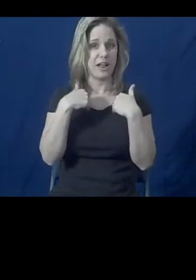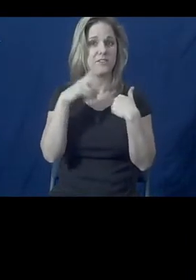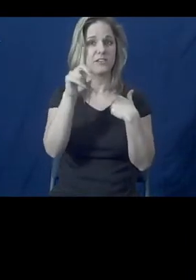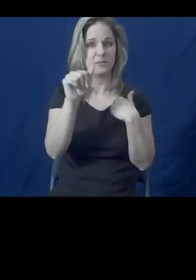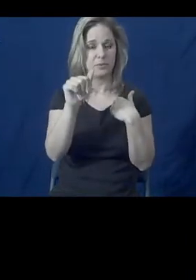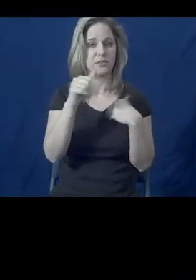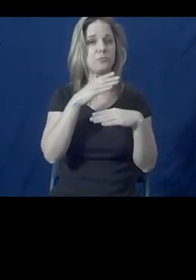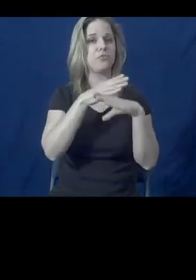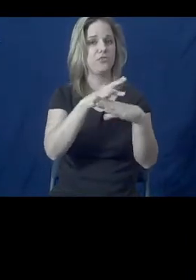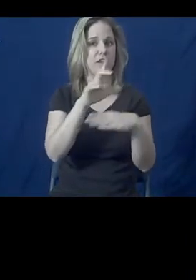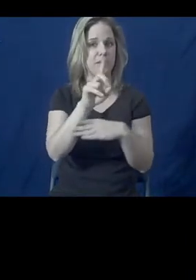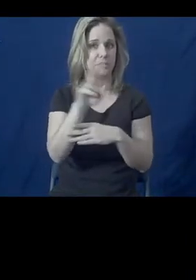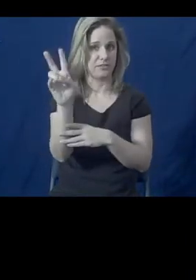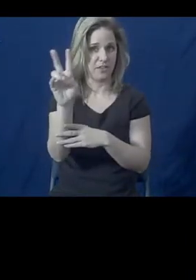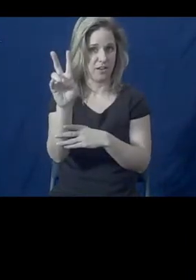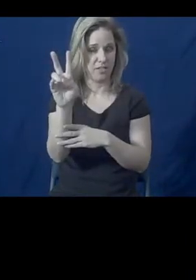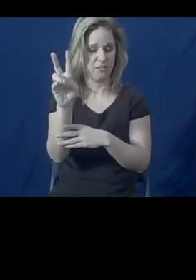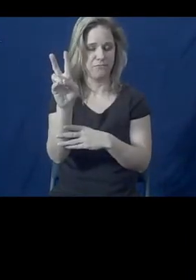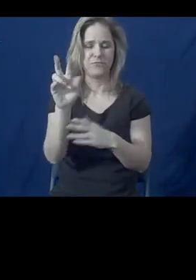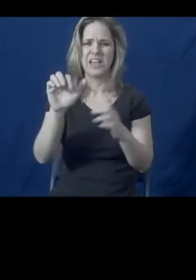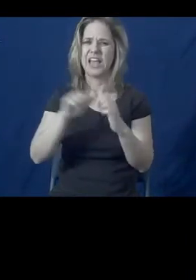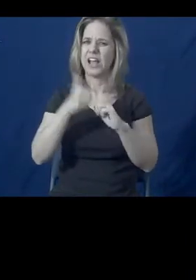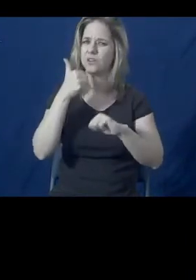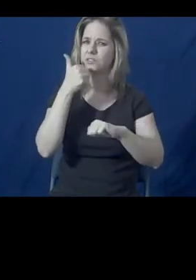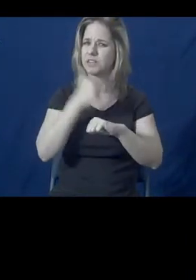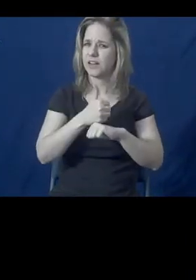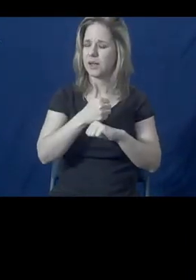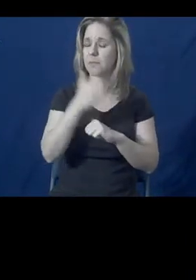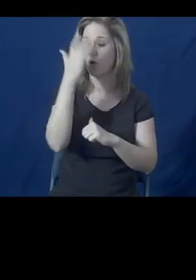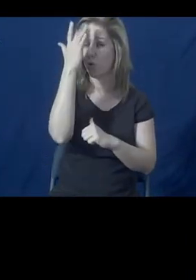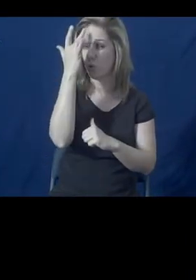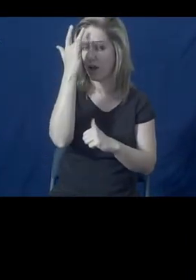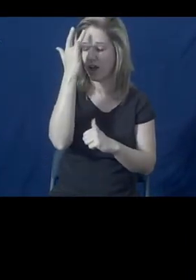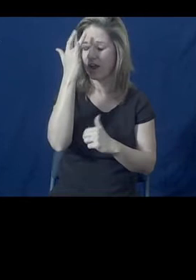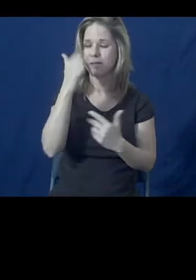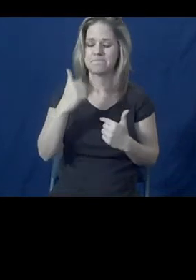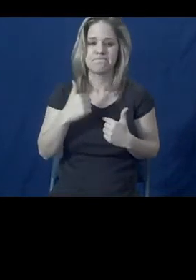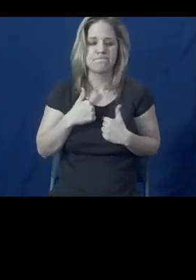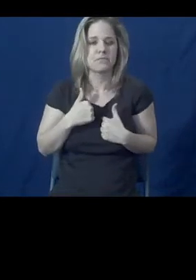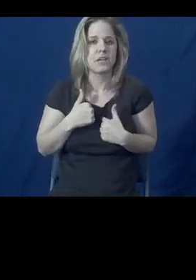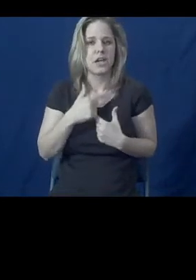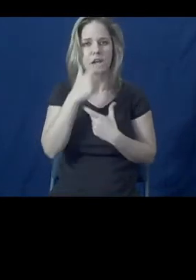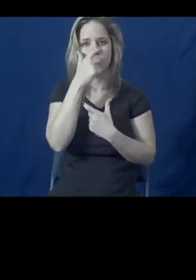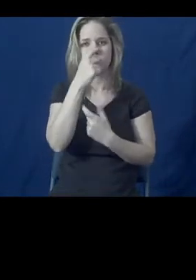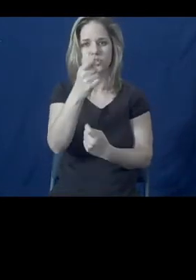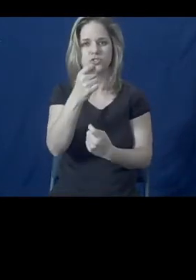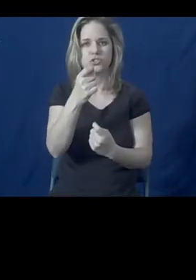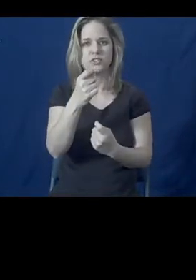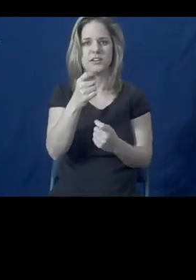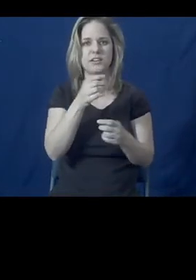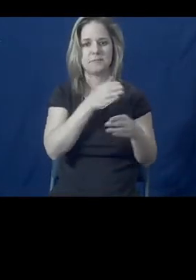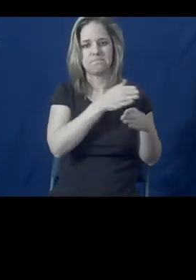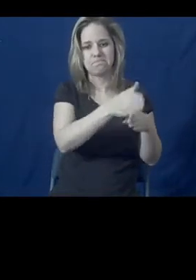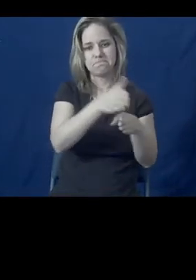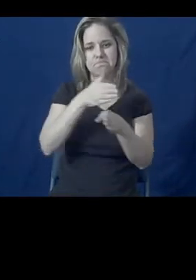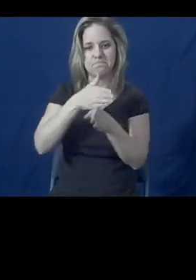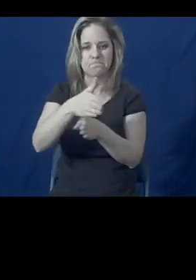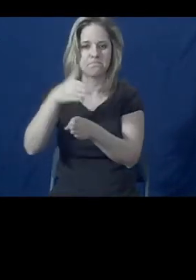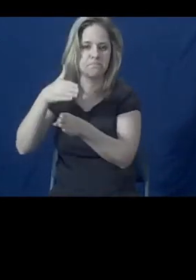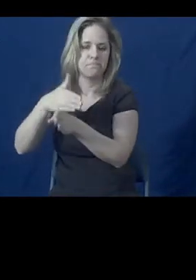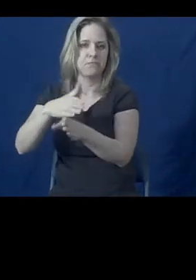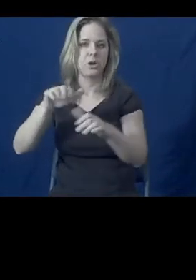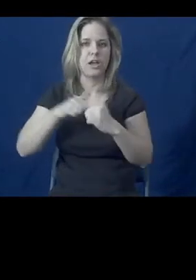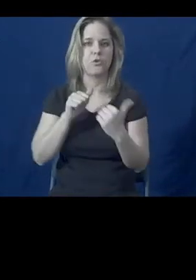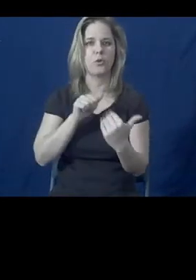And the genesis of the project was really kind of my own interest in interdisciplinary approaches